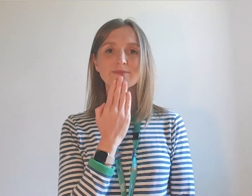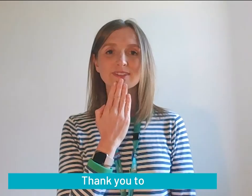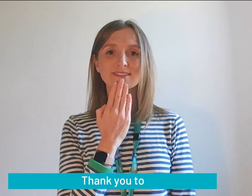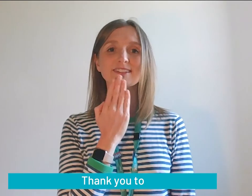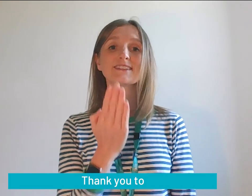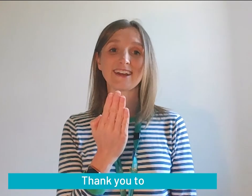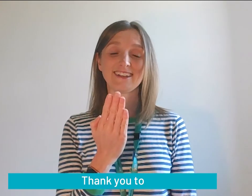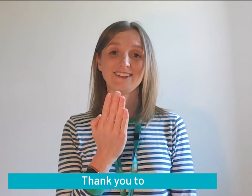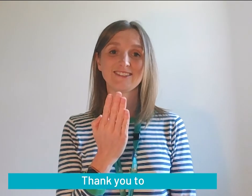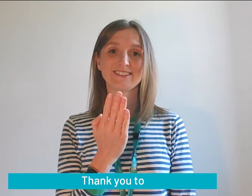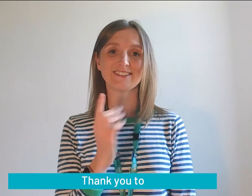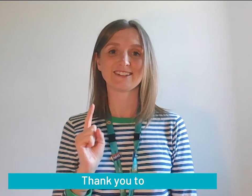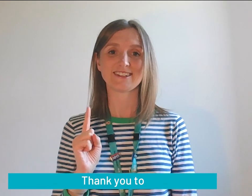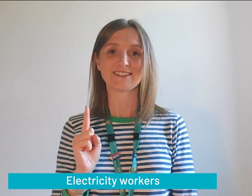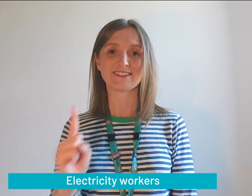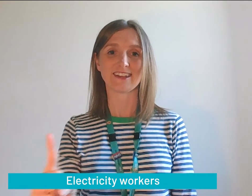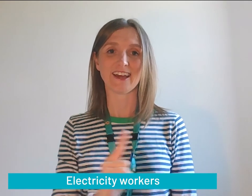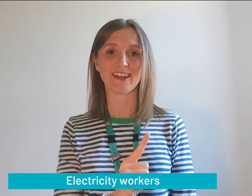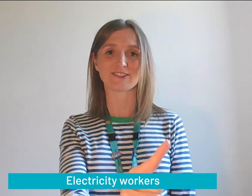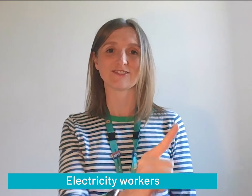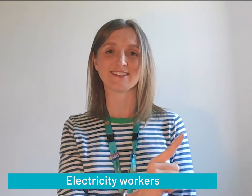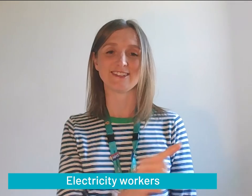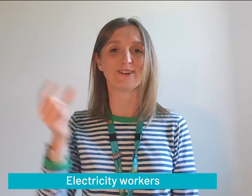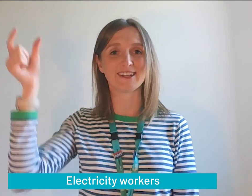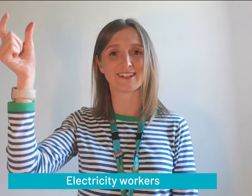Thank you to the electricity workers.